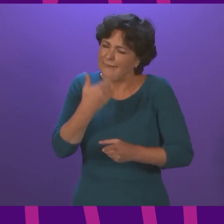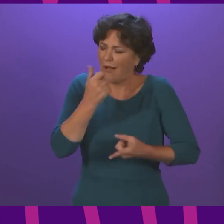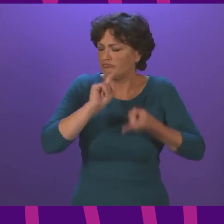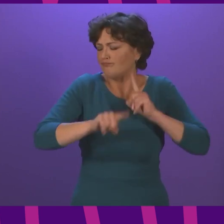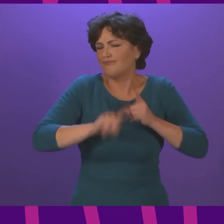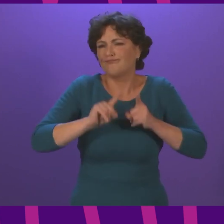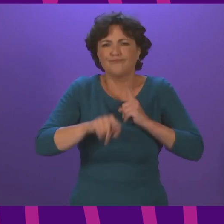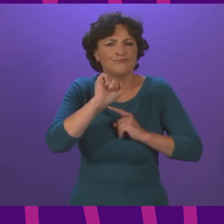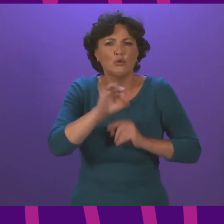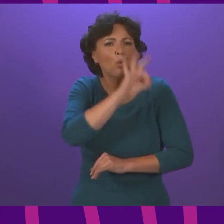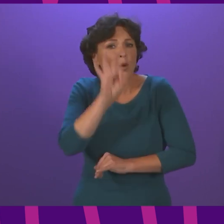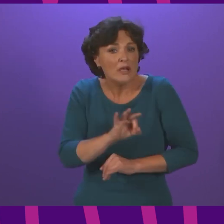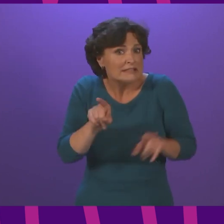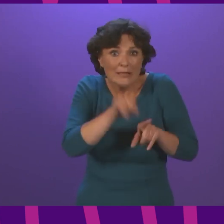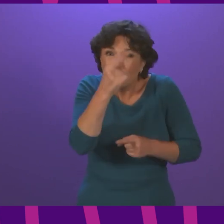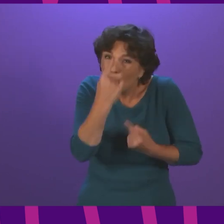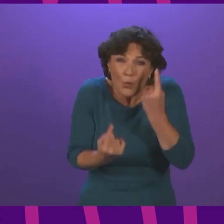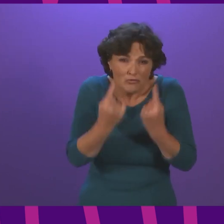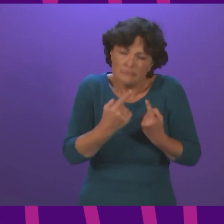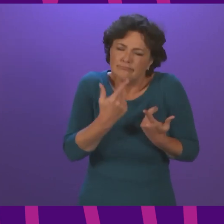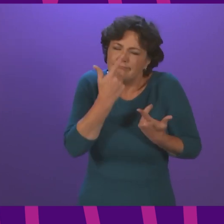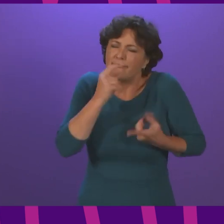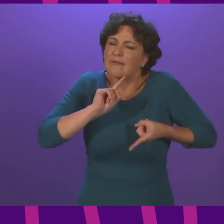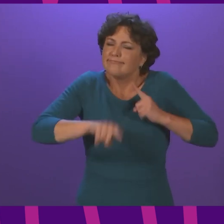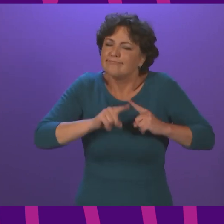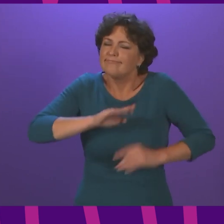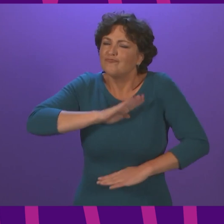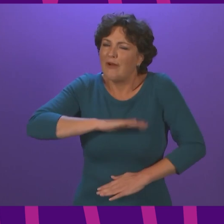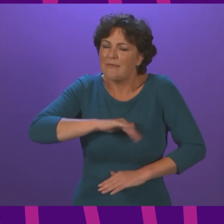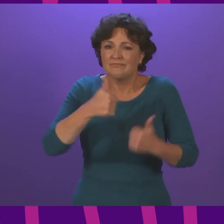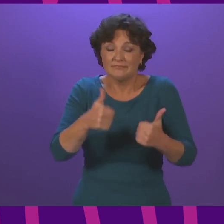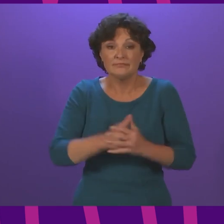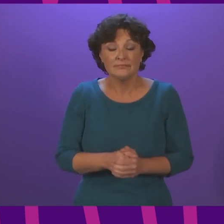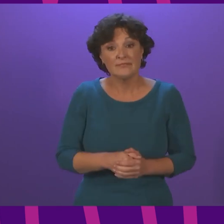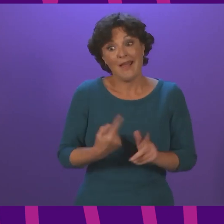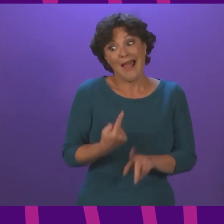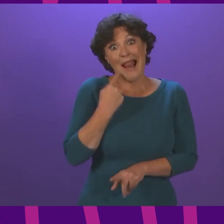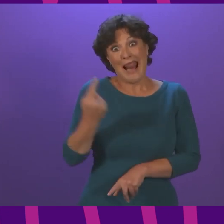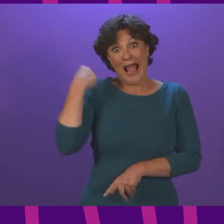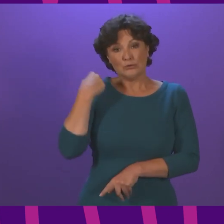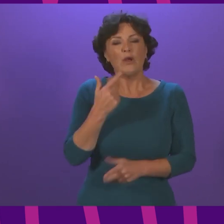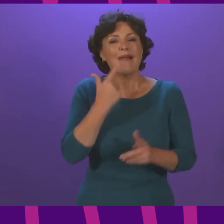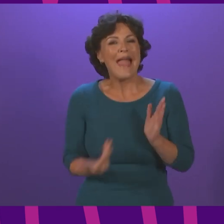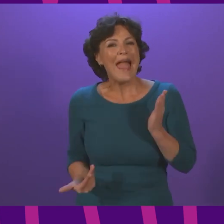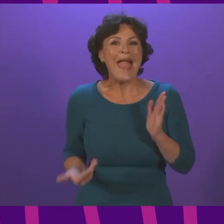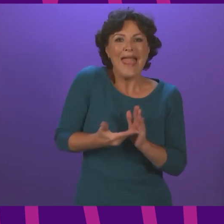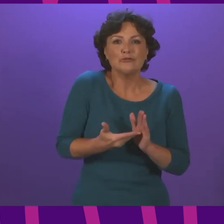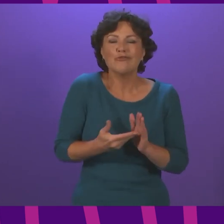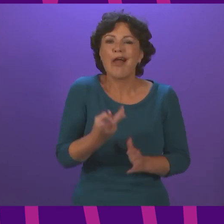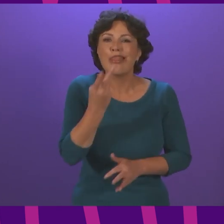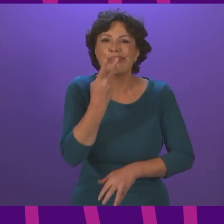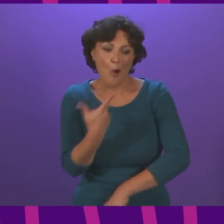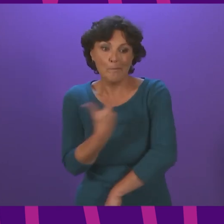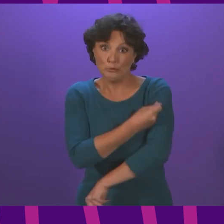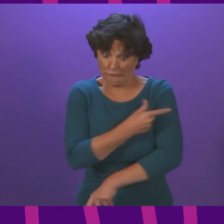questions and address any concerns. As I indicated last week, the programme of booster vaccinations is also underway. Those over